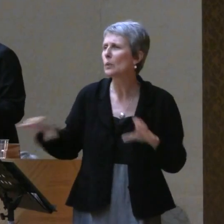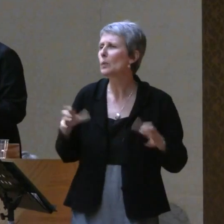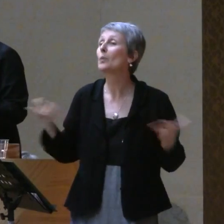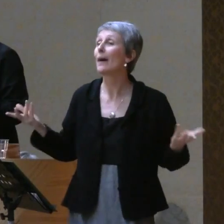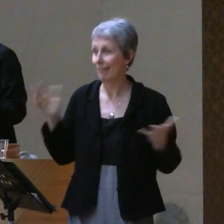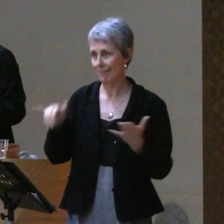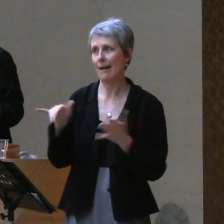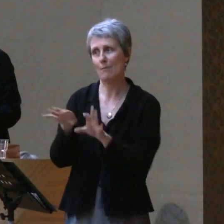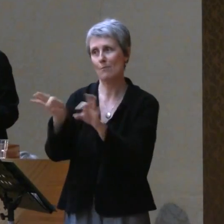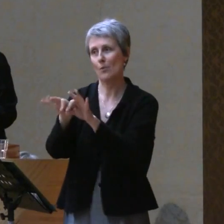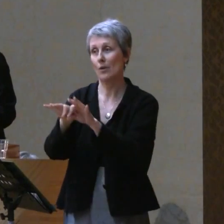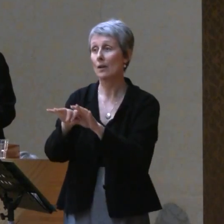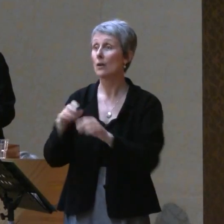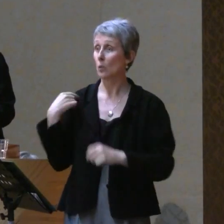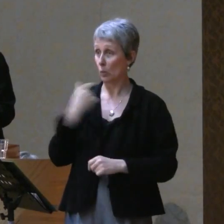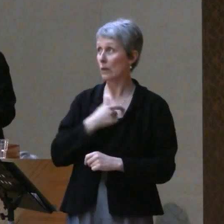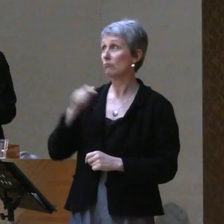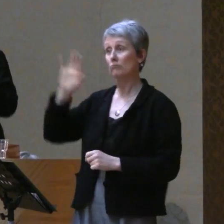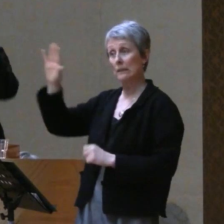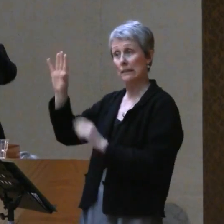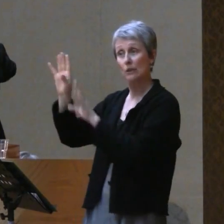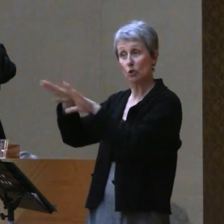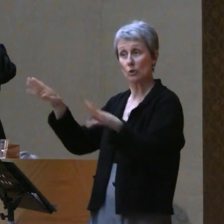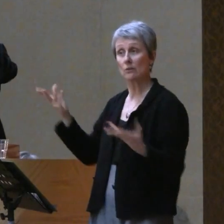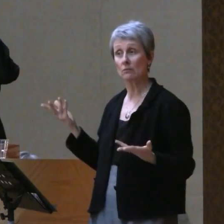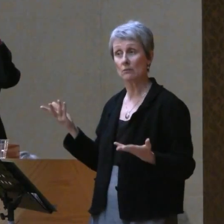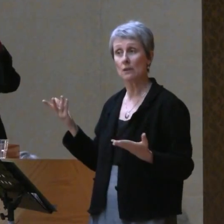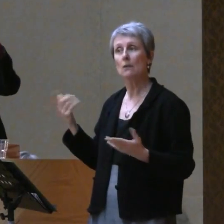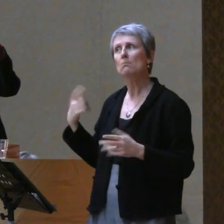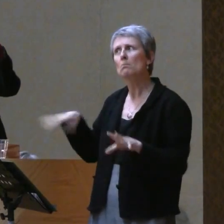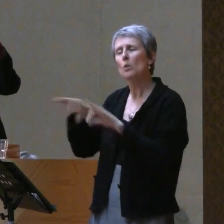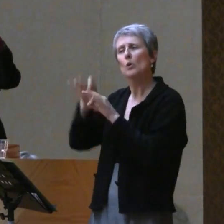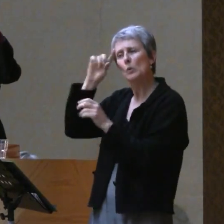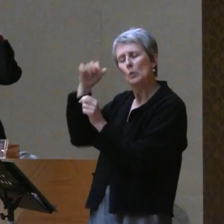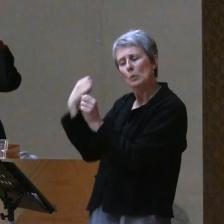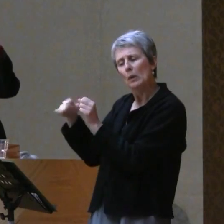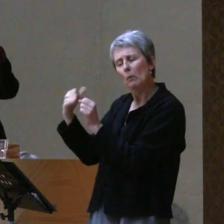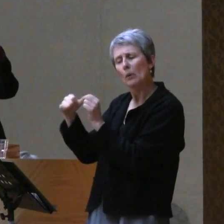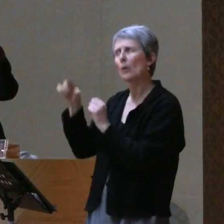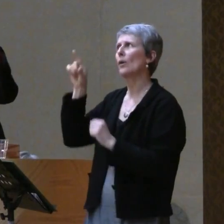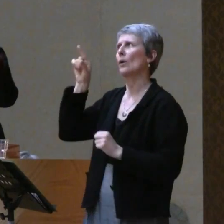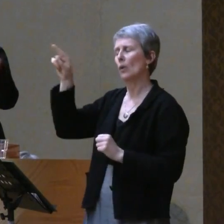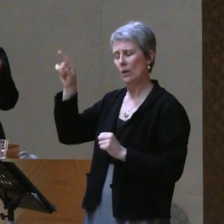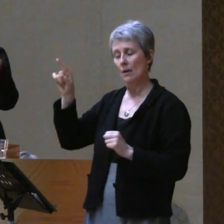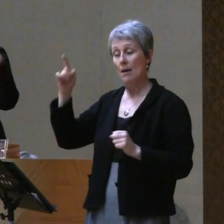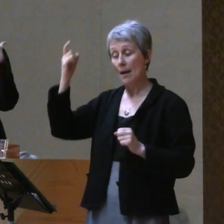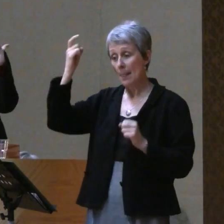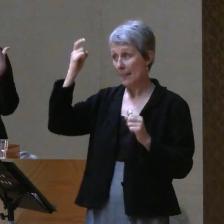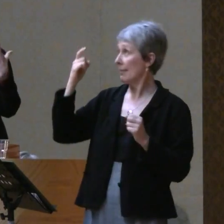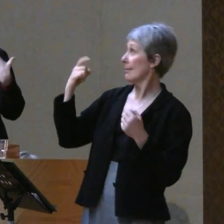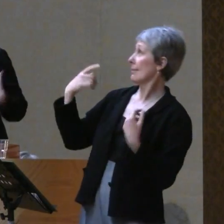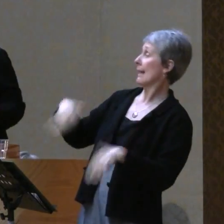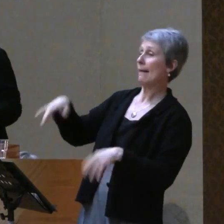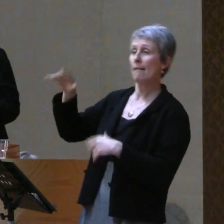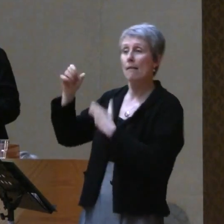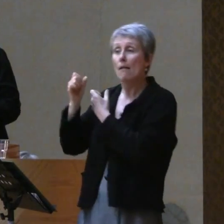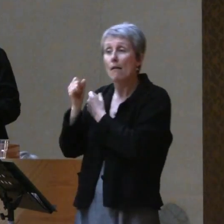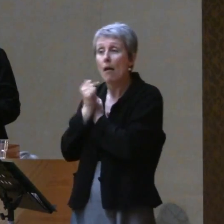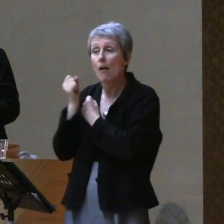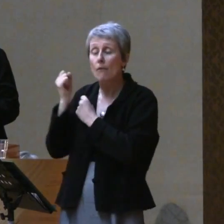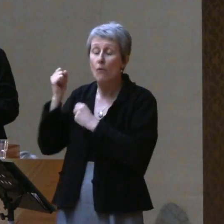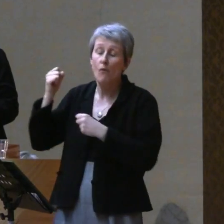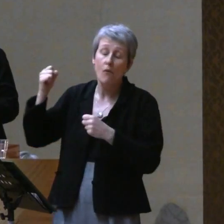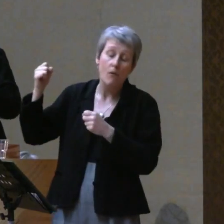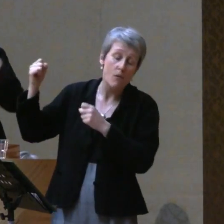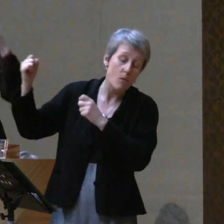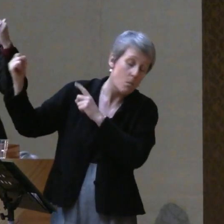Our job as children of God is to remember as best we can that mind-blowing, fierce love of